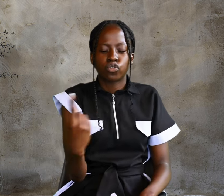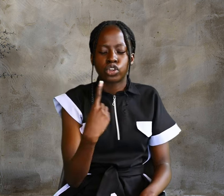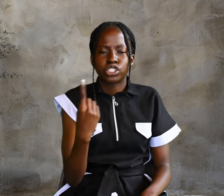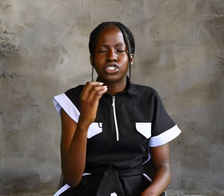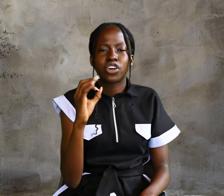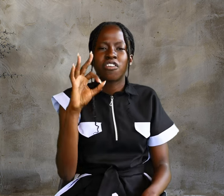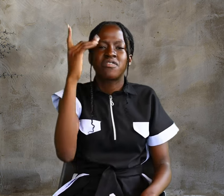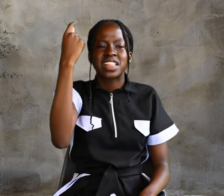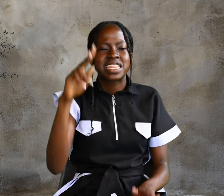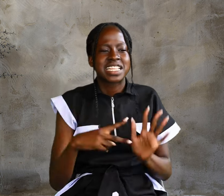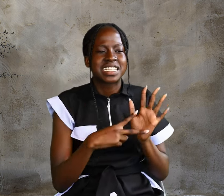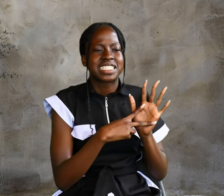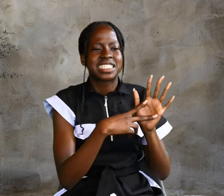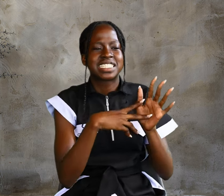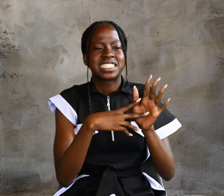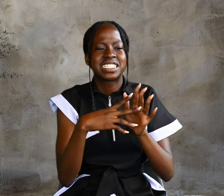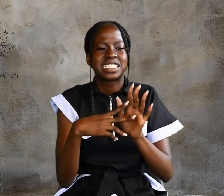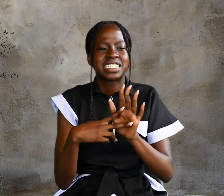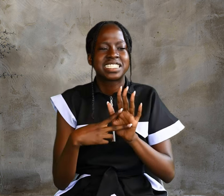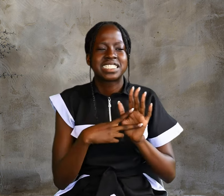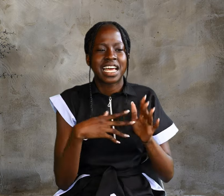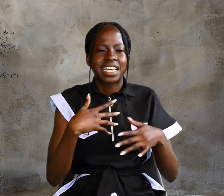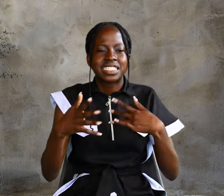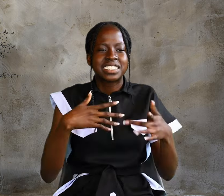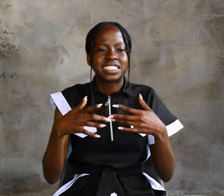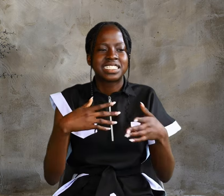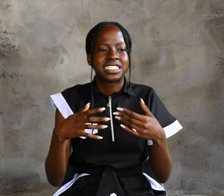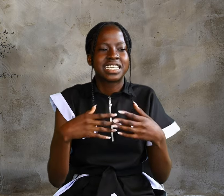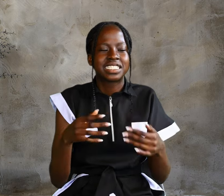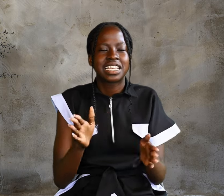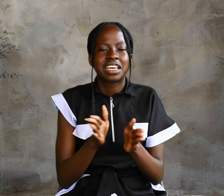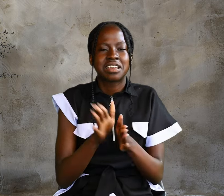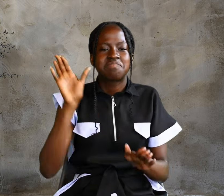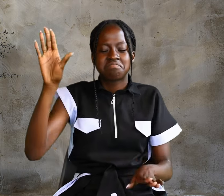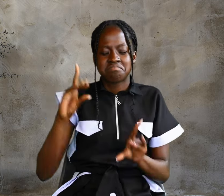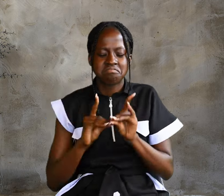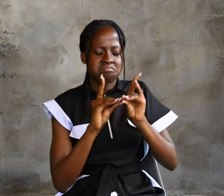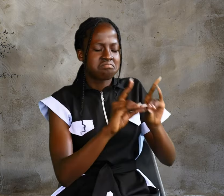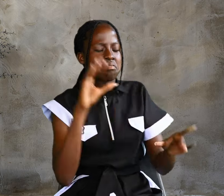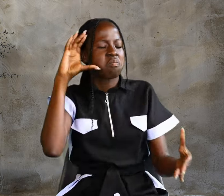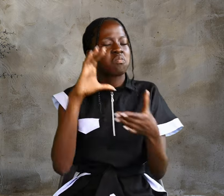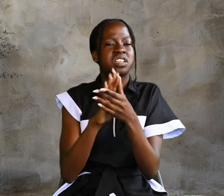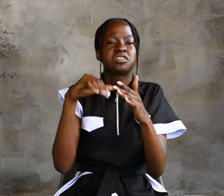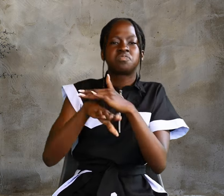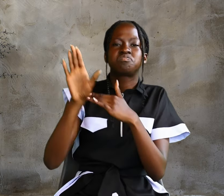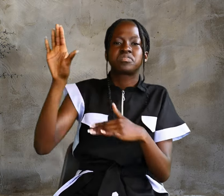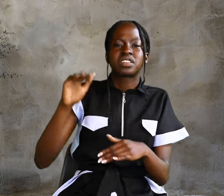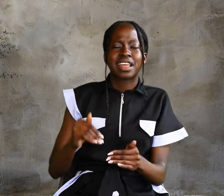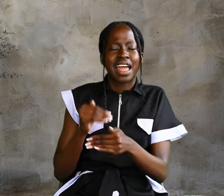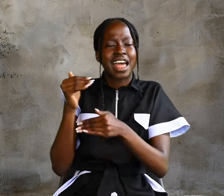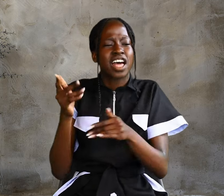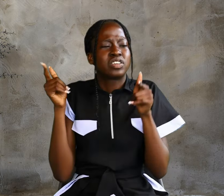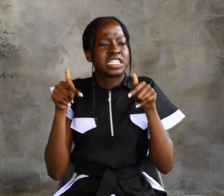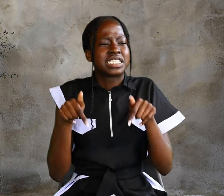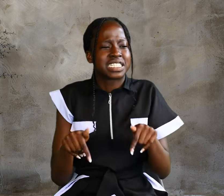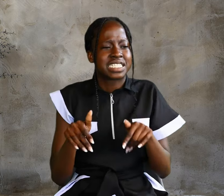disciples believed in him. After this, He went down to Capernaum